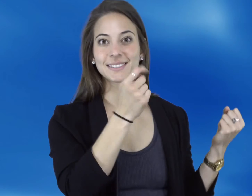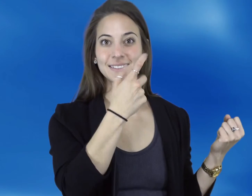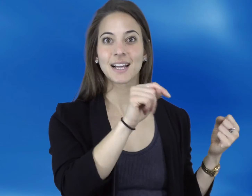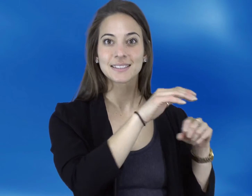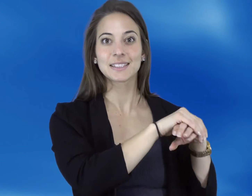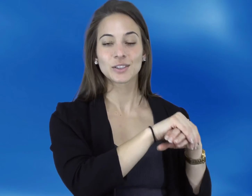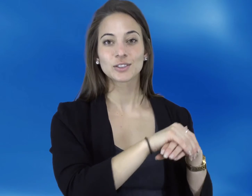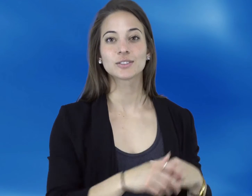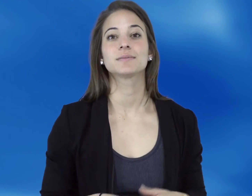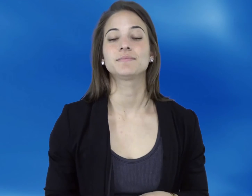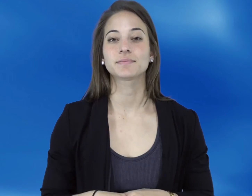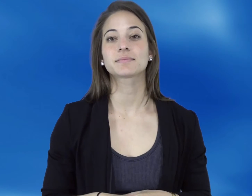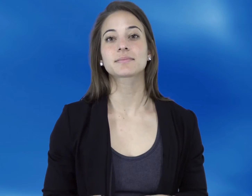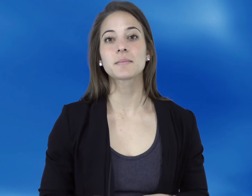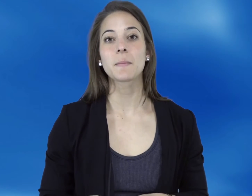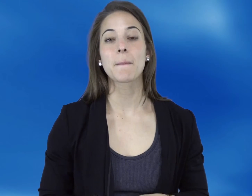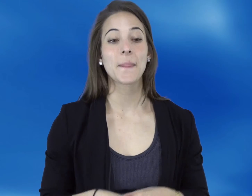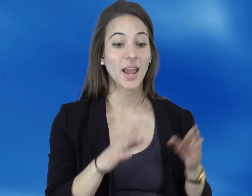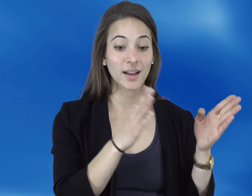hard time summarizing back to me the content on the page.